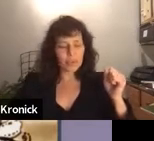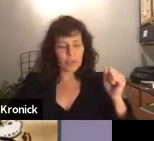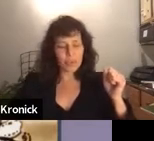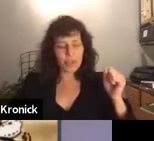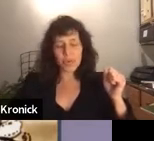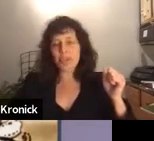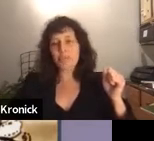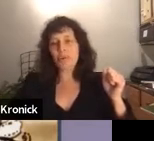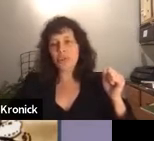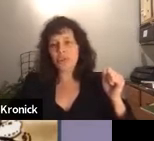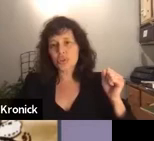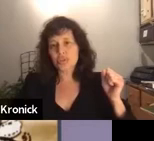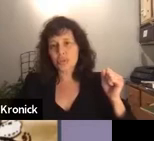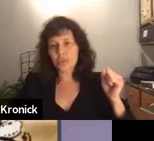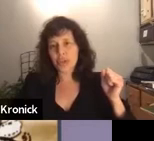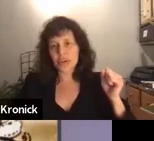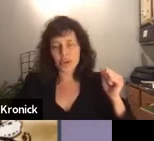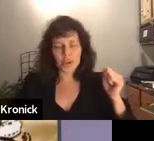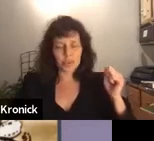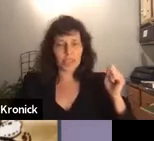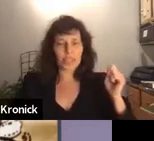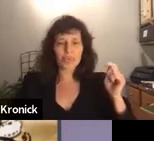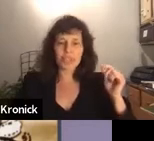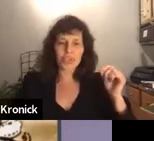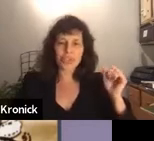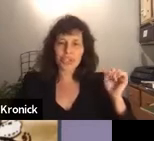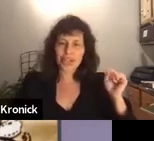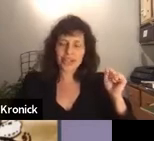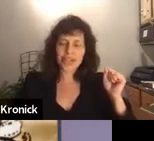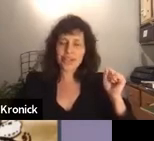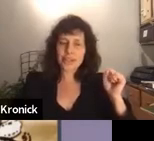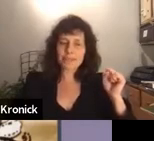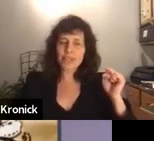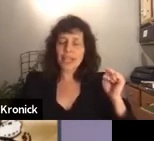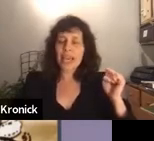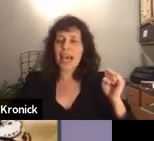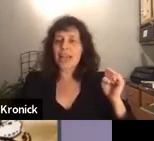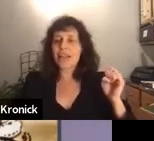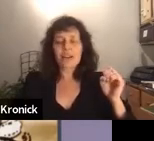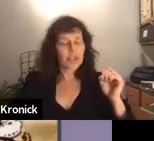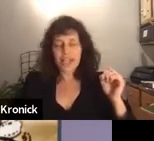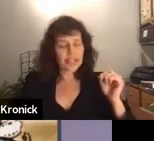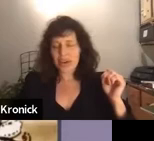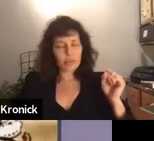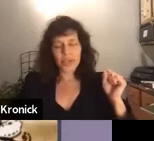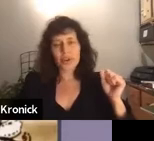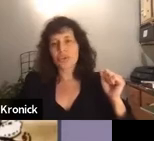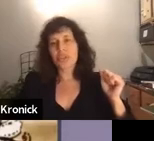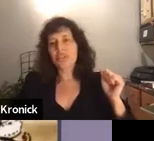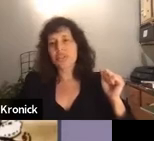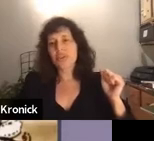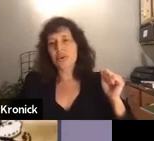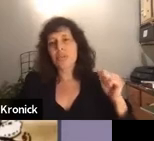they were, where they were being persecuted for their religious alliances. And they had already had a terribly